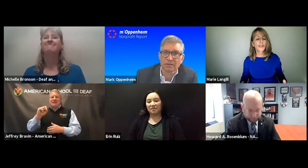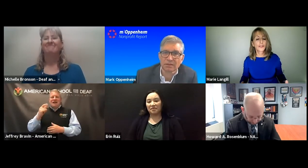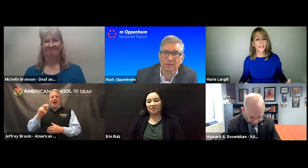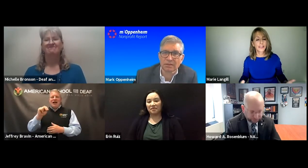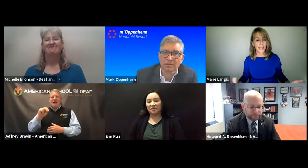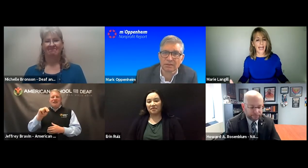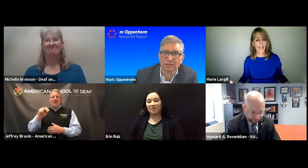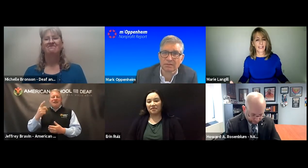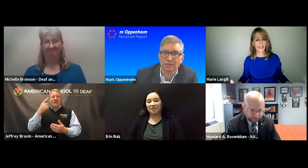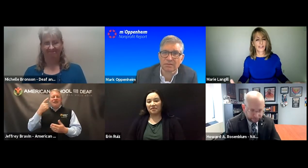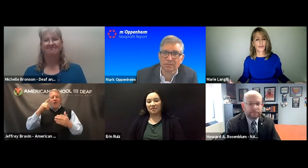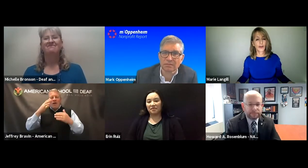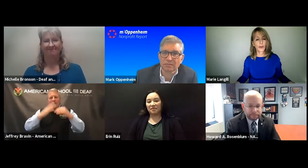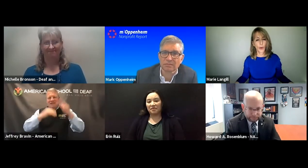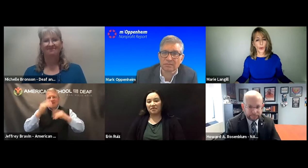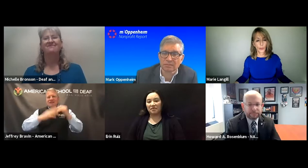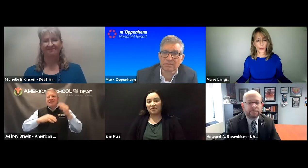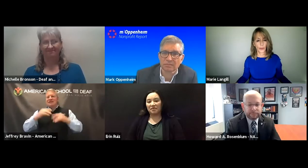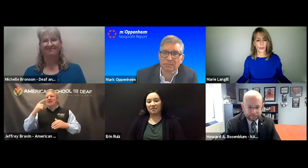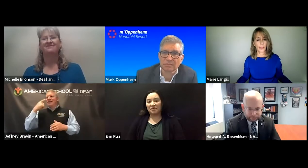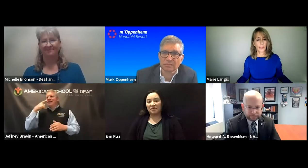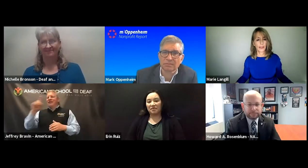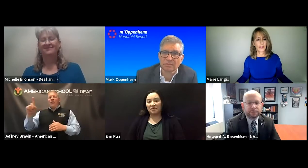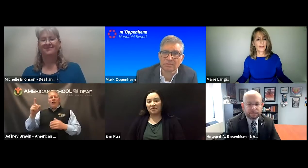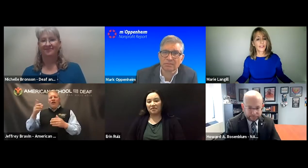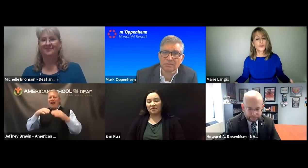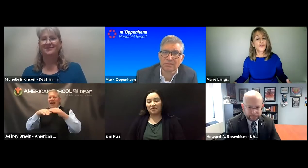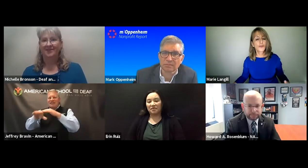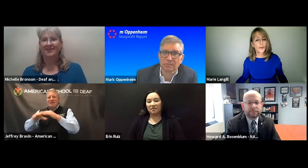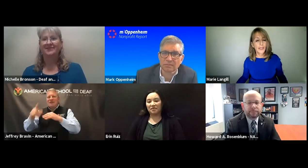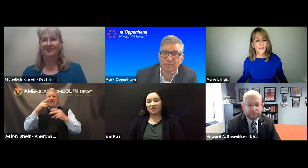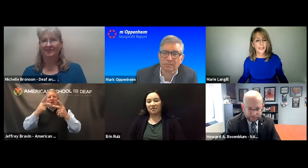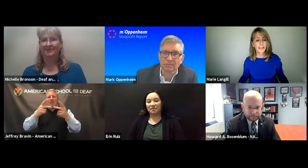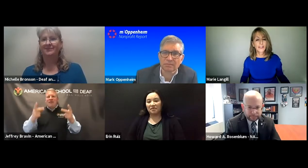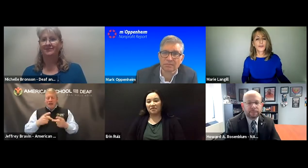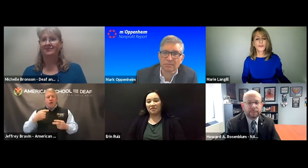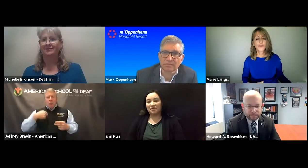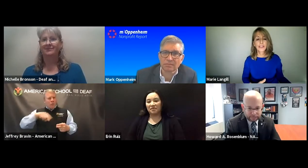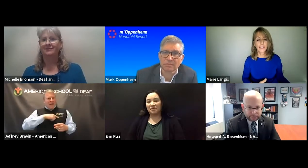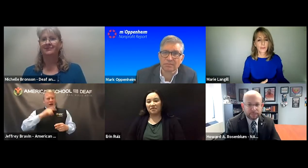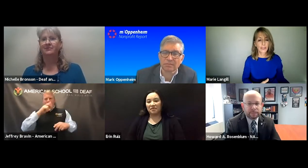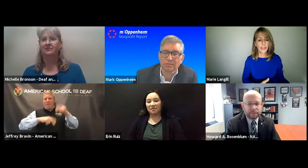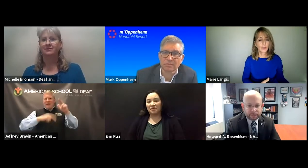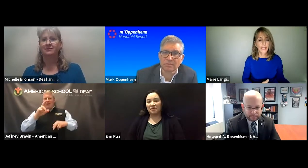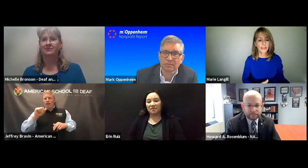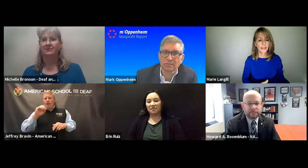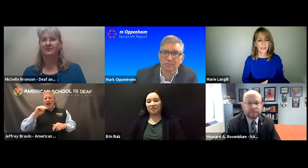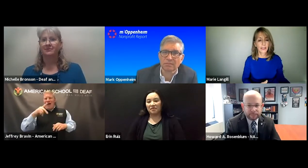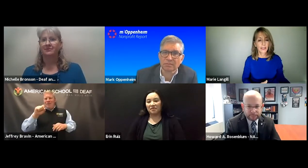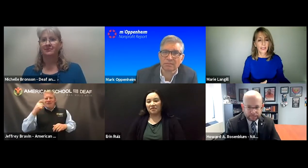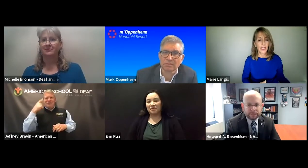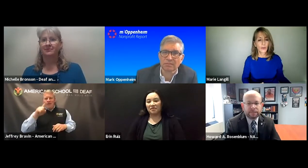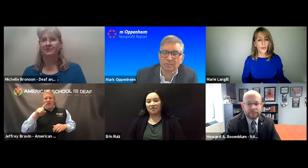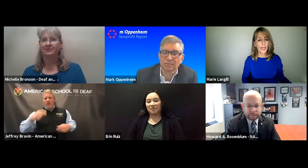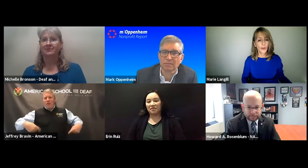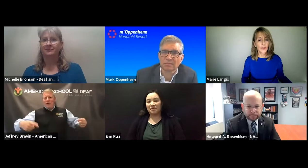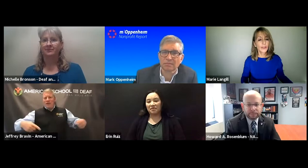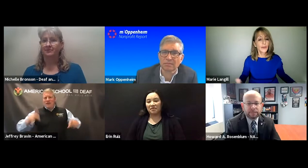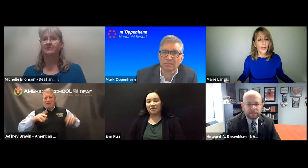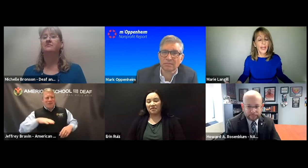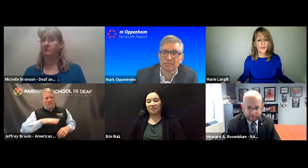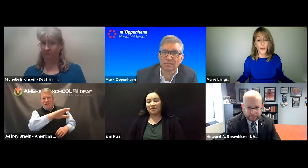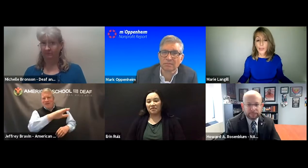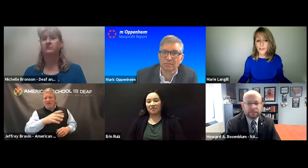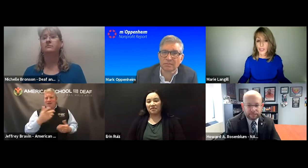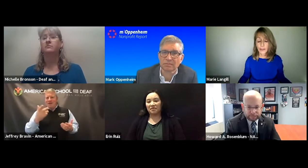Universal design is a very important word that's used for buildings, that's used for accessibility places. And we are